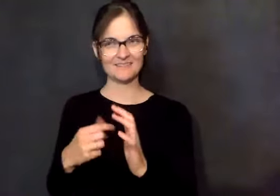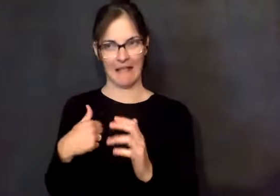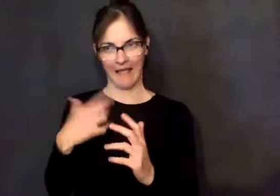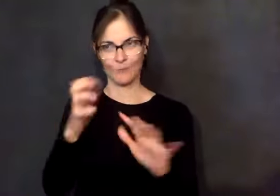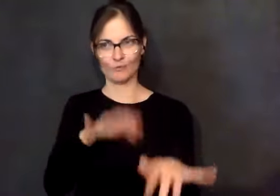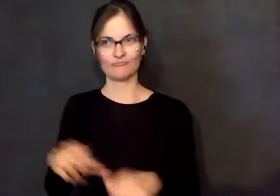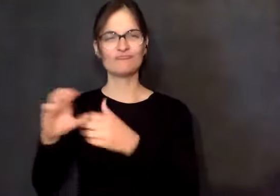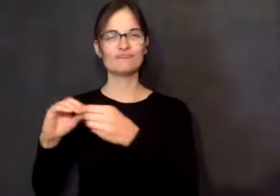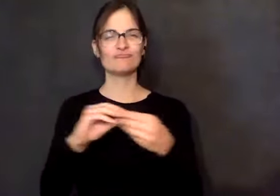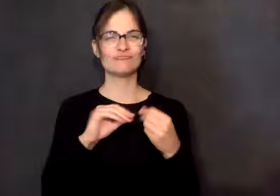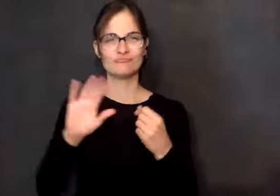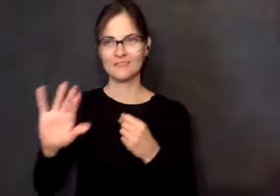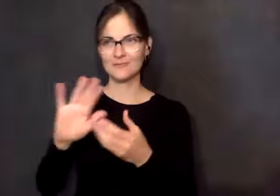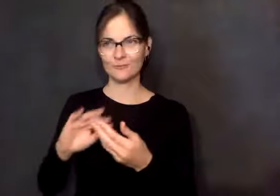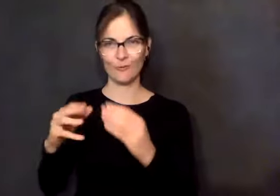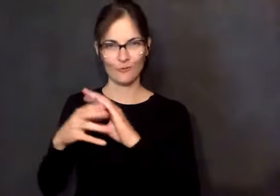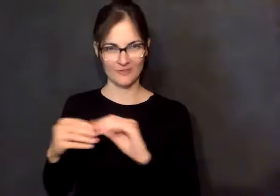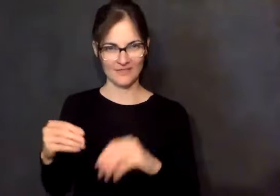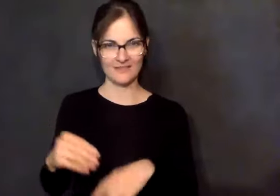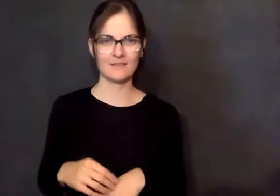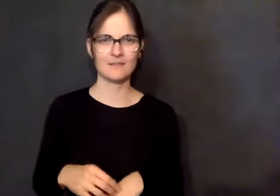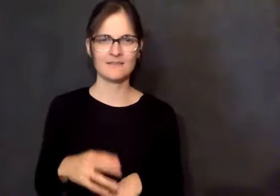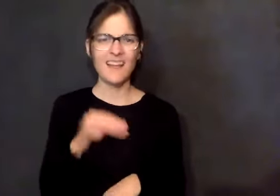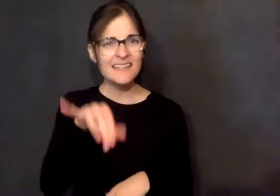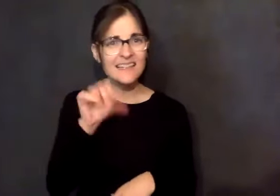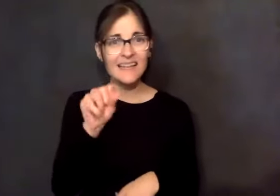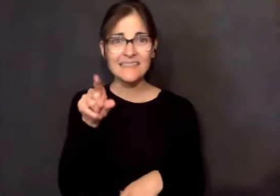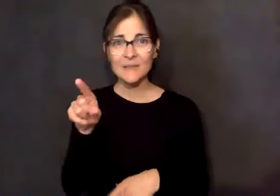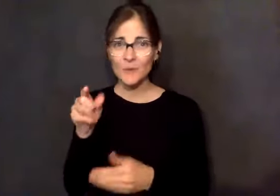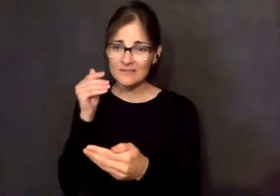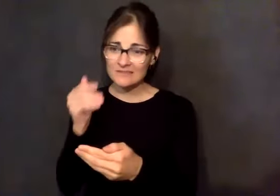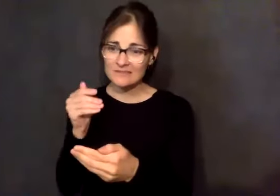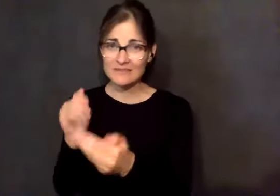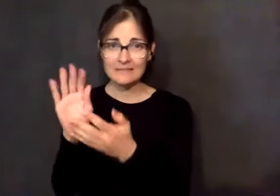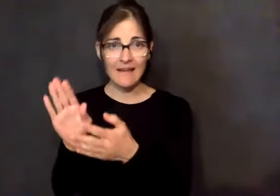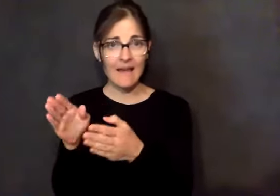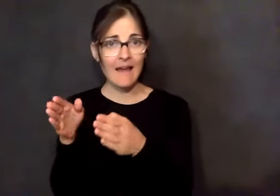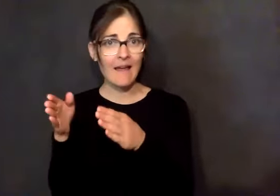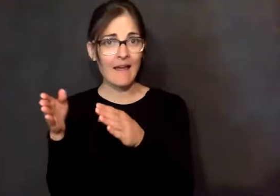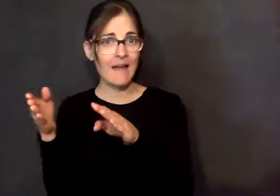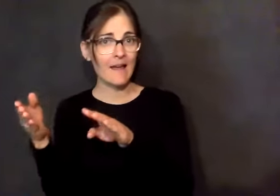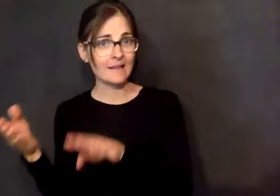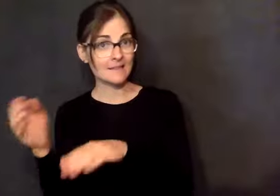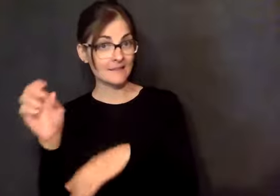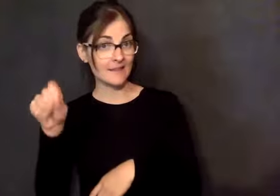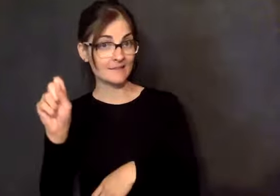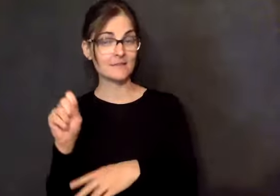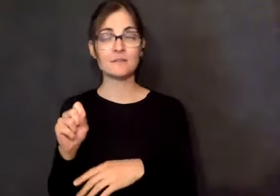but he was still willing to do the deal, to reach, to find his God. And I believe he did.